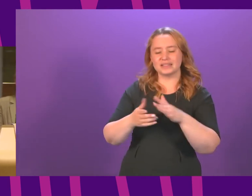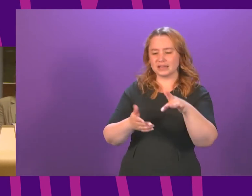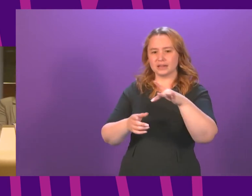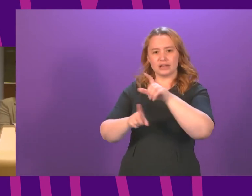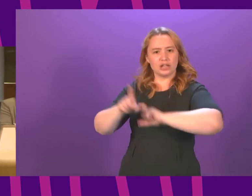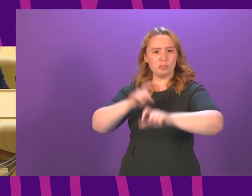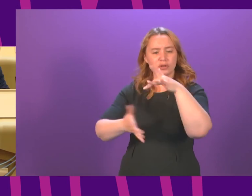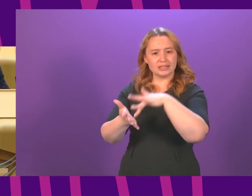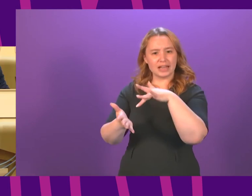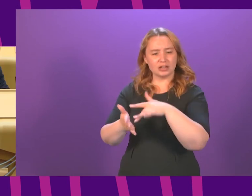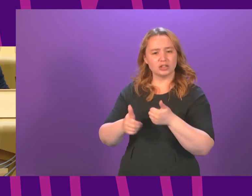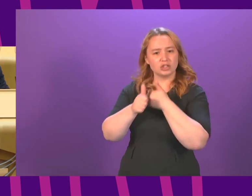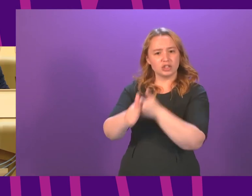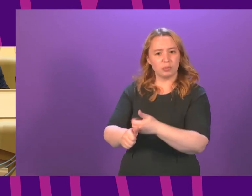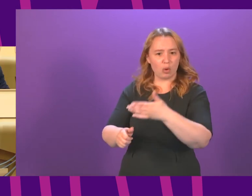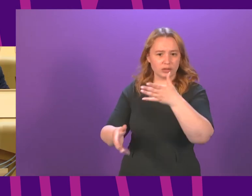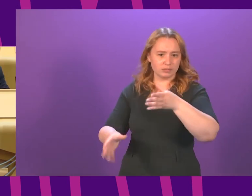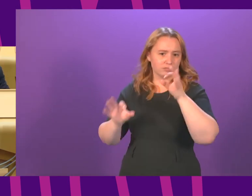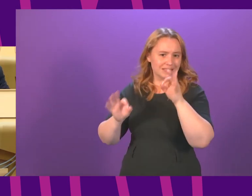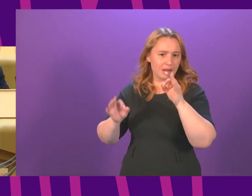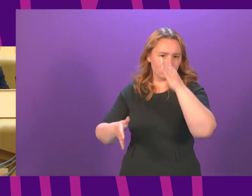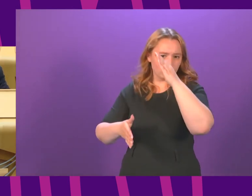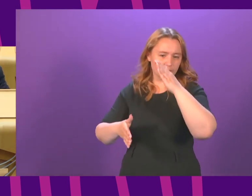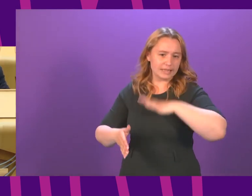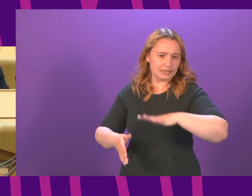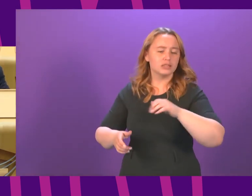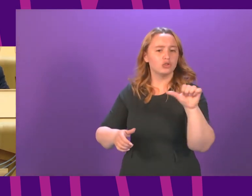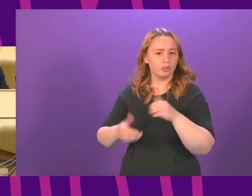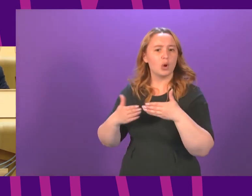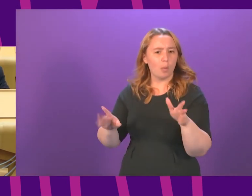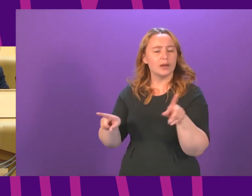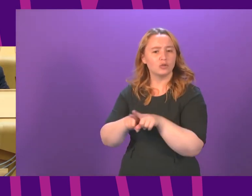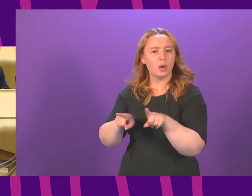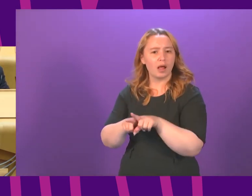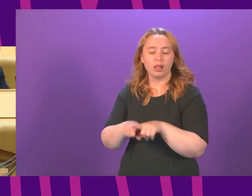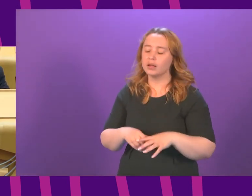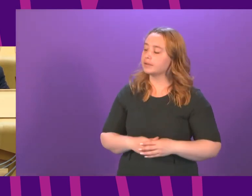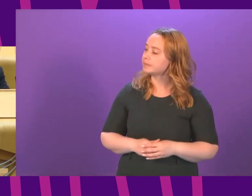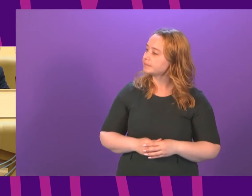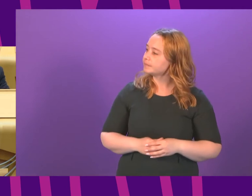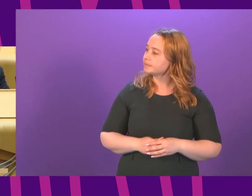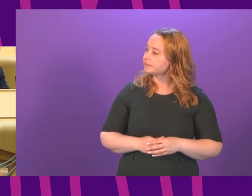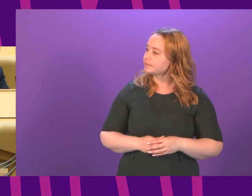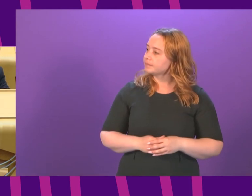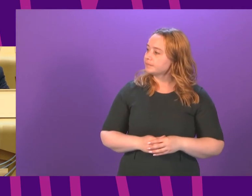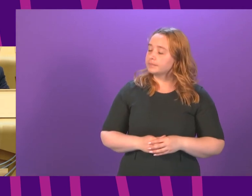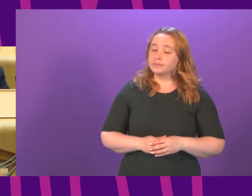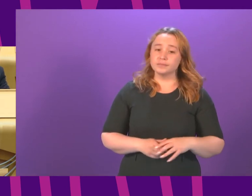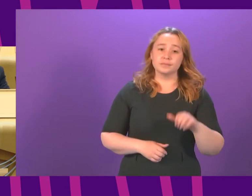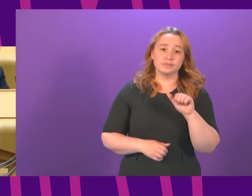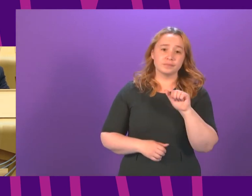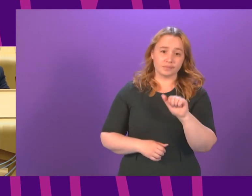first minister I firstly absolutely recognise how difficult this has been for everybody but